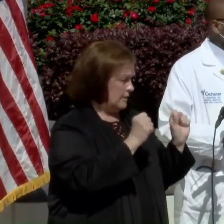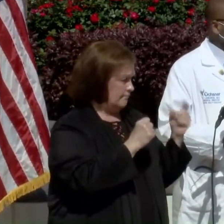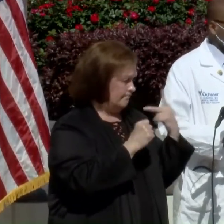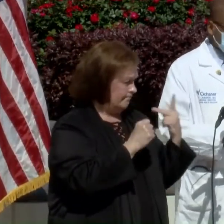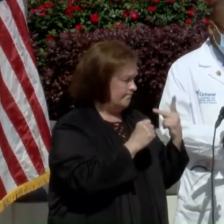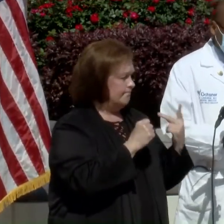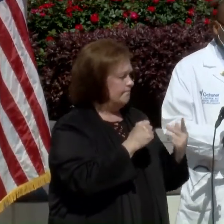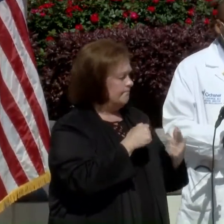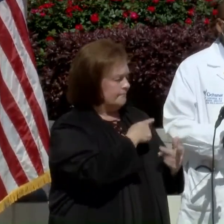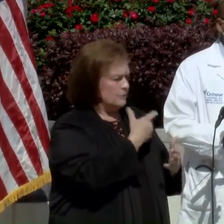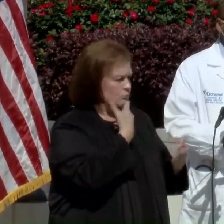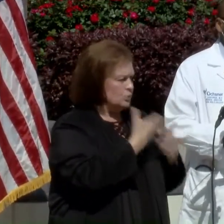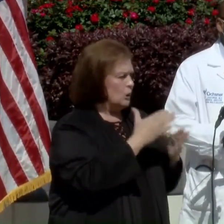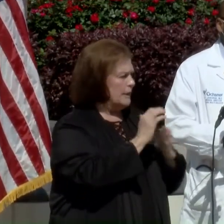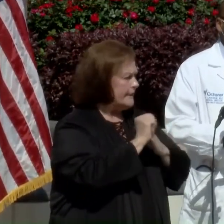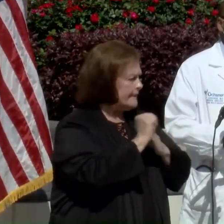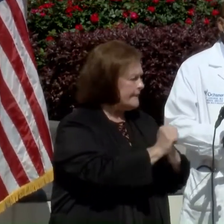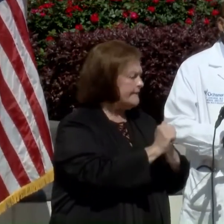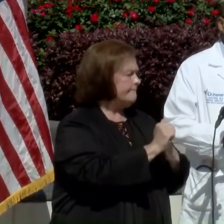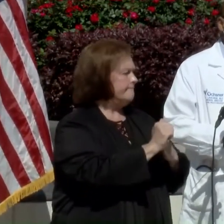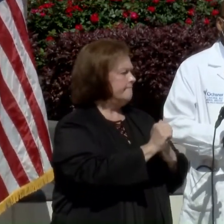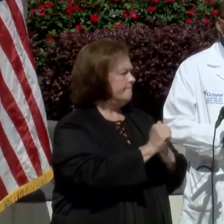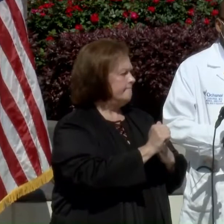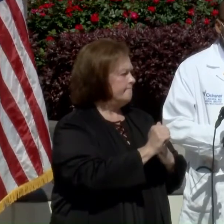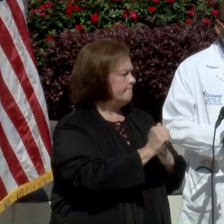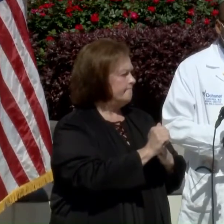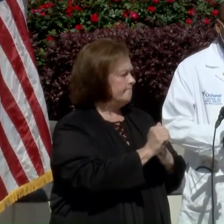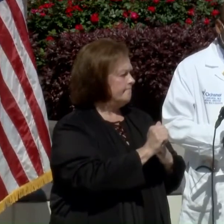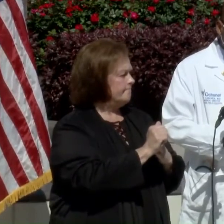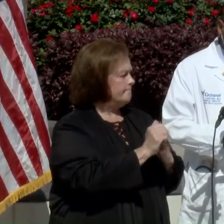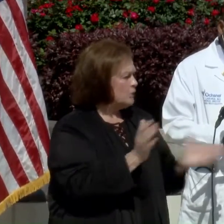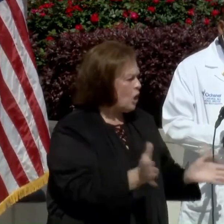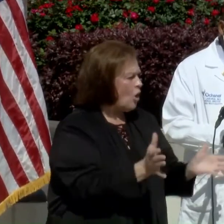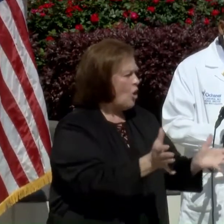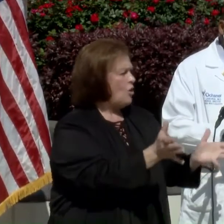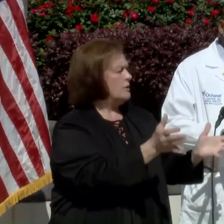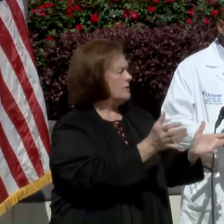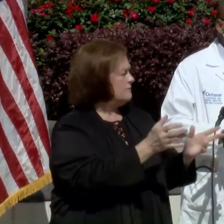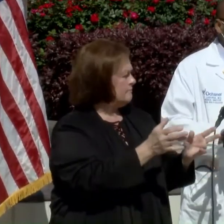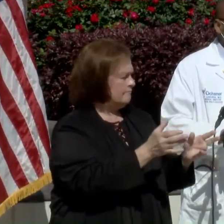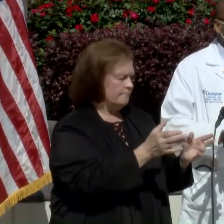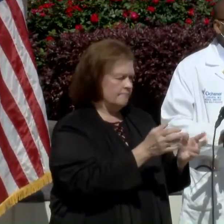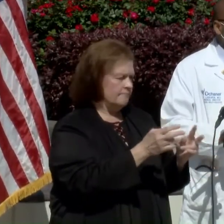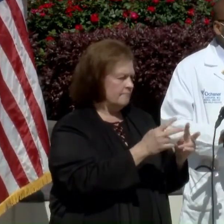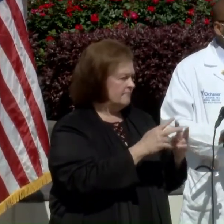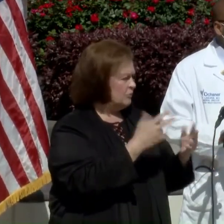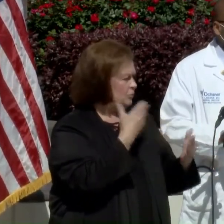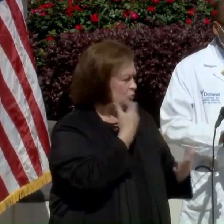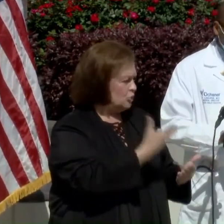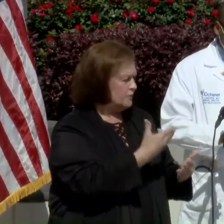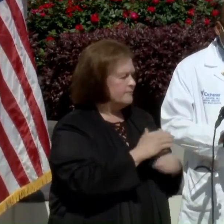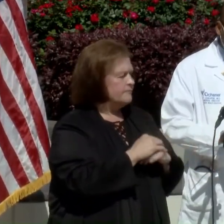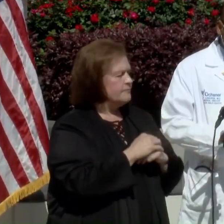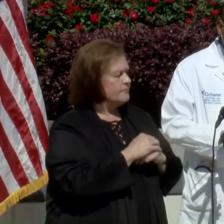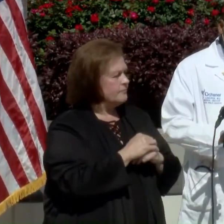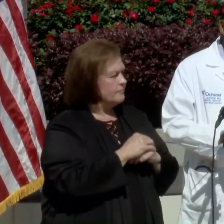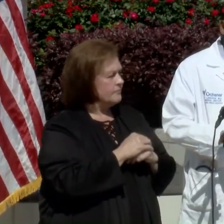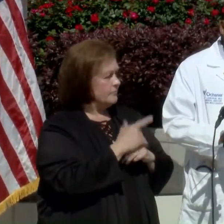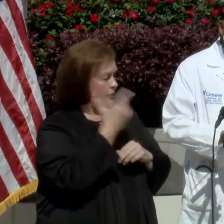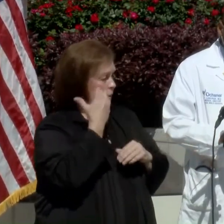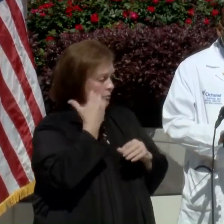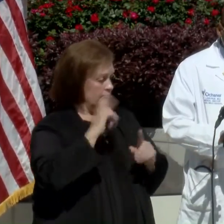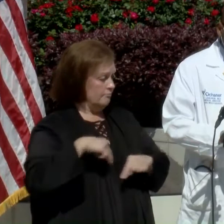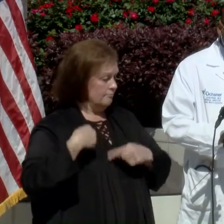leadership and courage in leading our efforts has been exemplary. As you all know, over the last